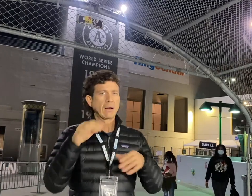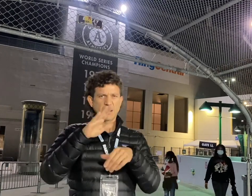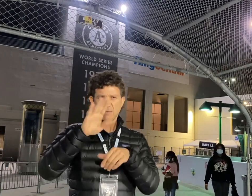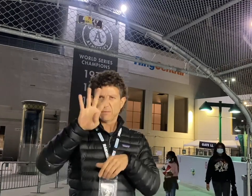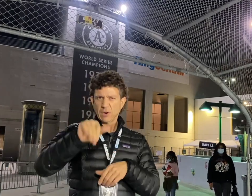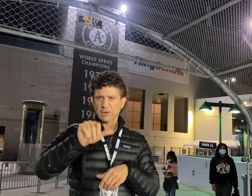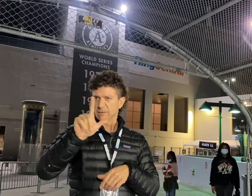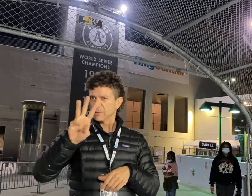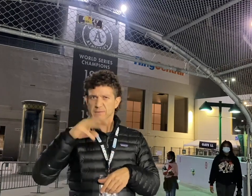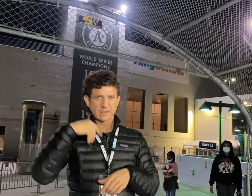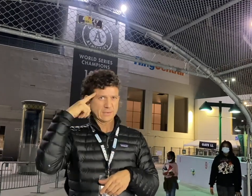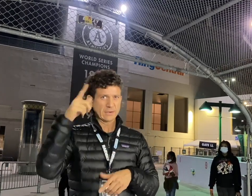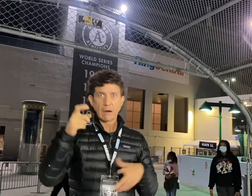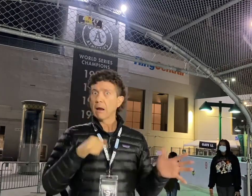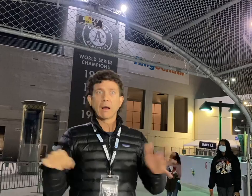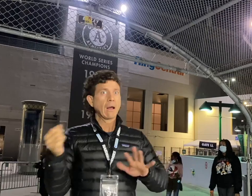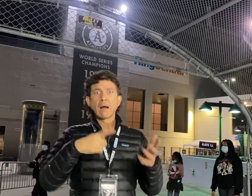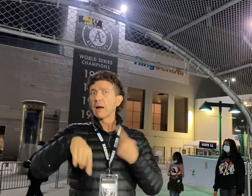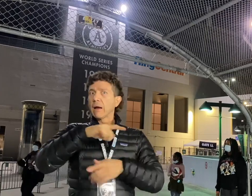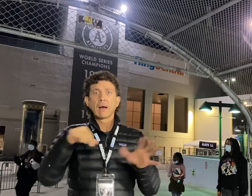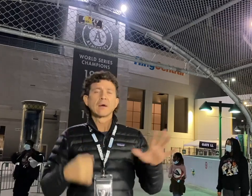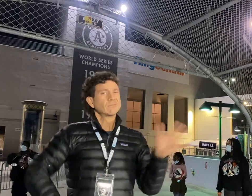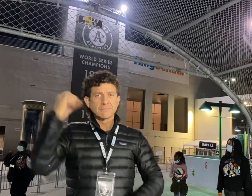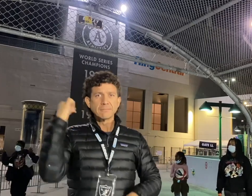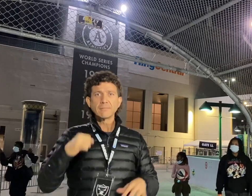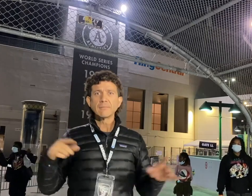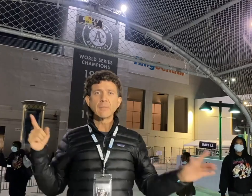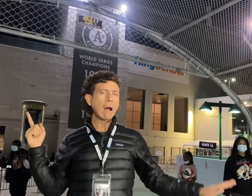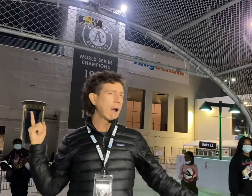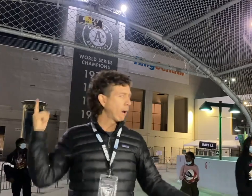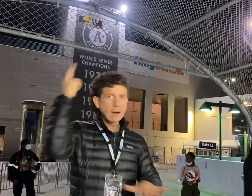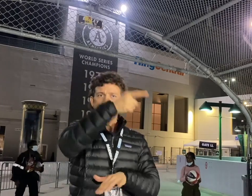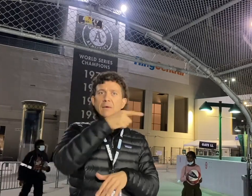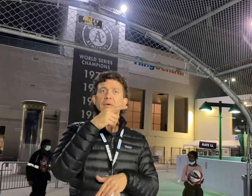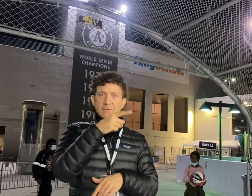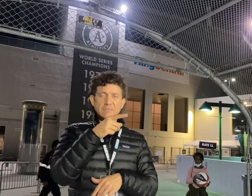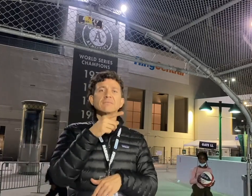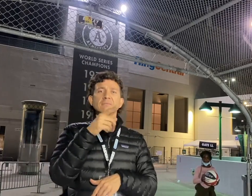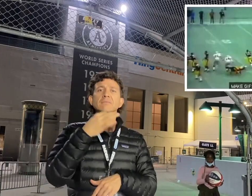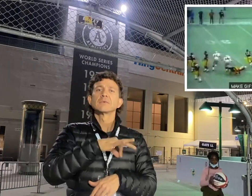and threw an errant pass, which was deflected by Jack Tatum.